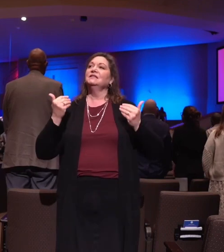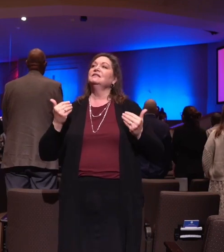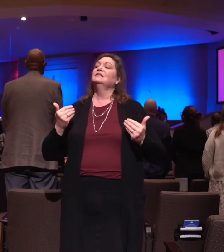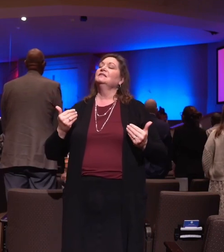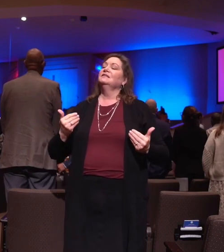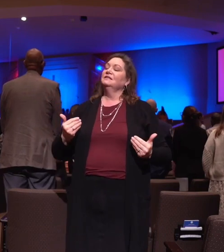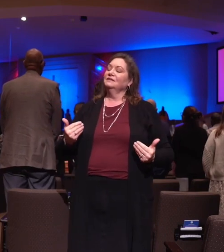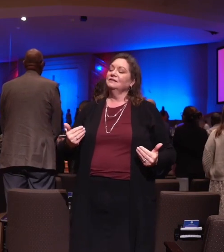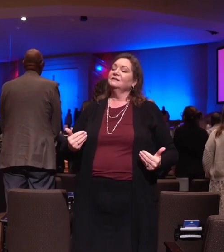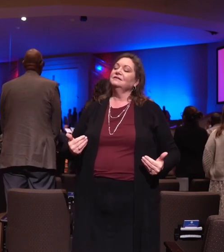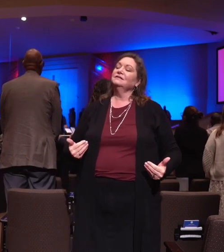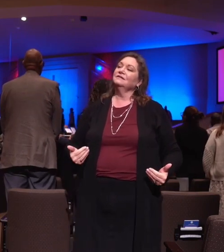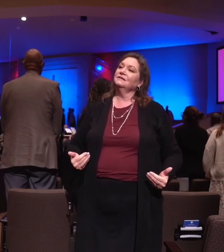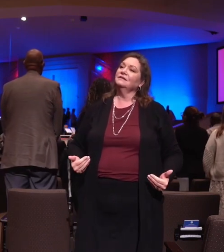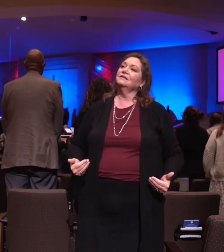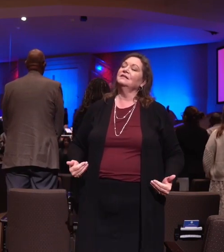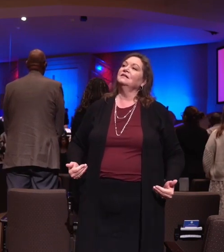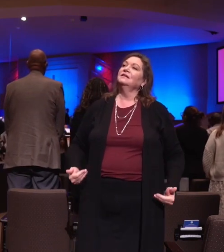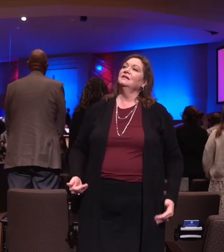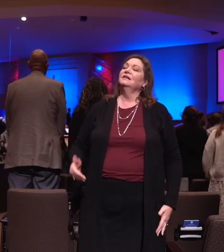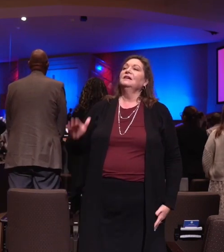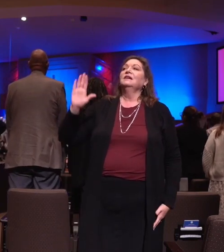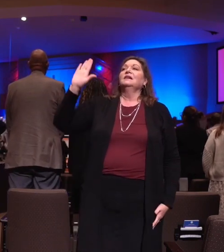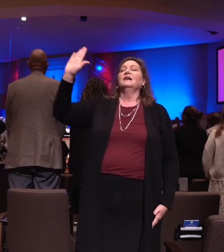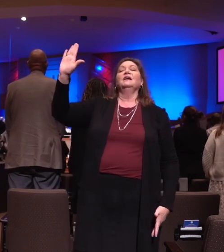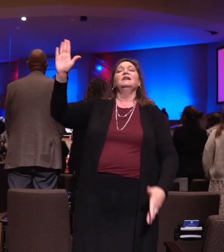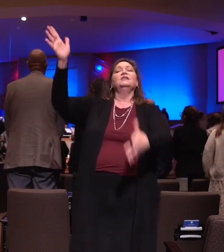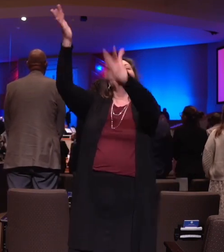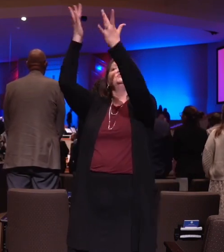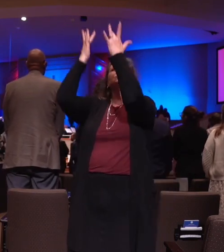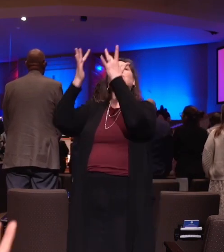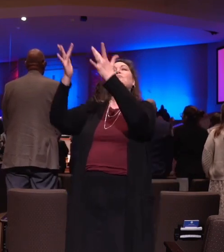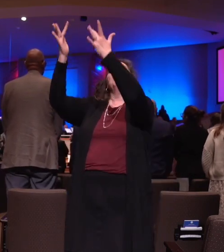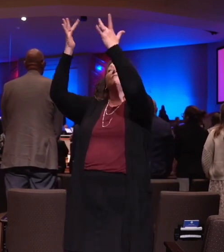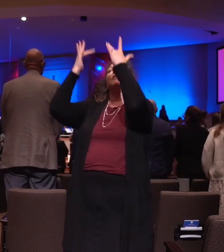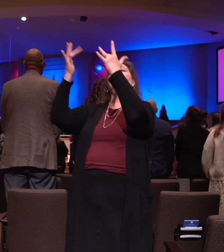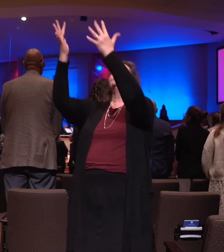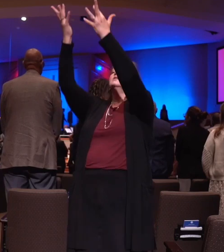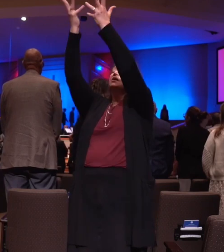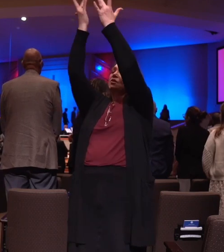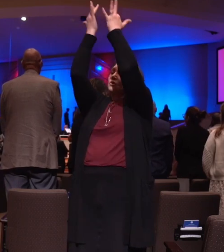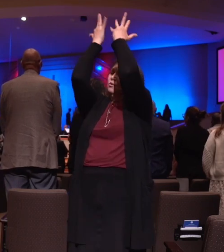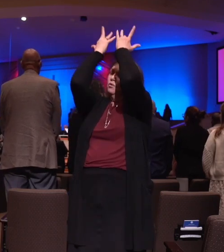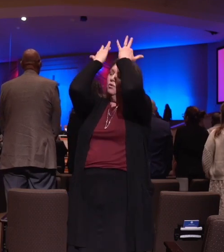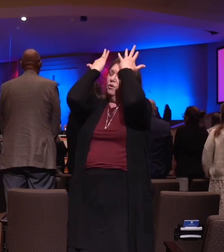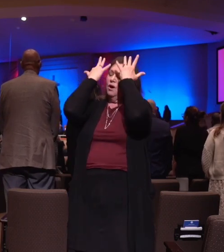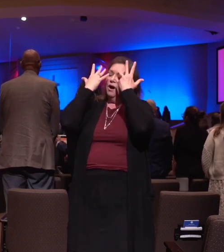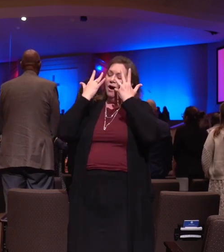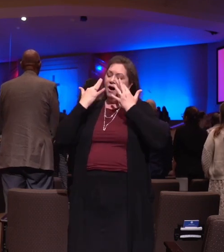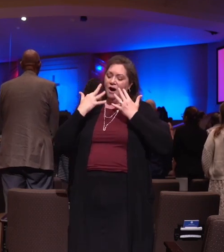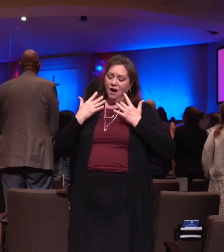And like a flood, His mercy rains,